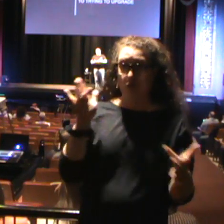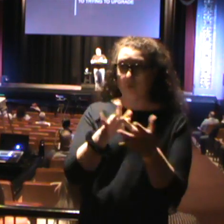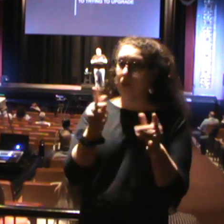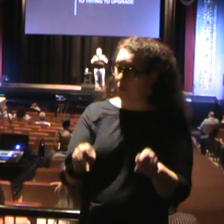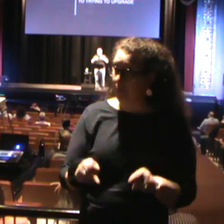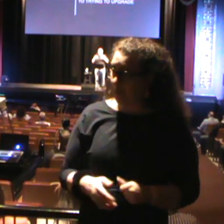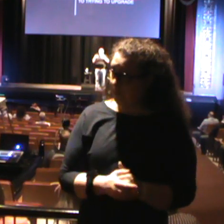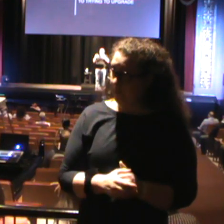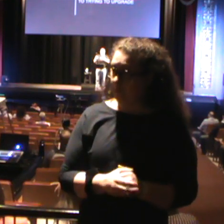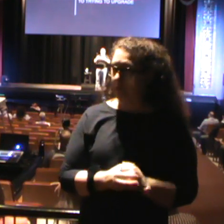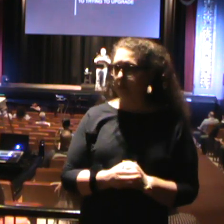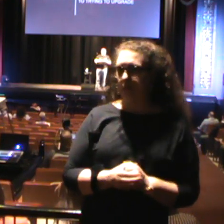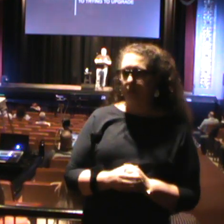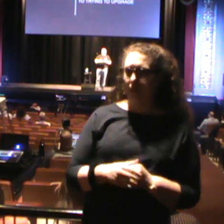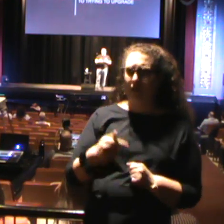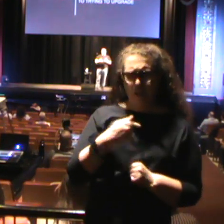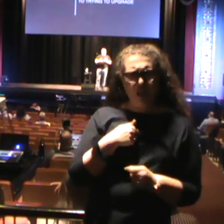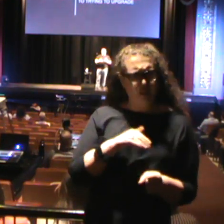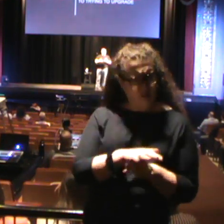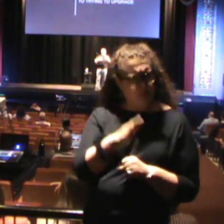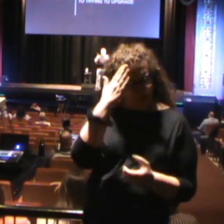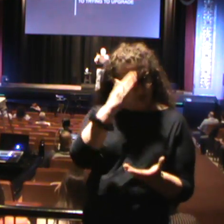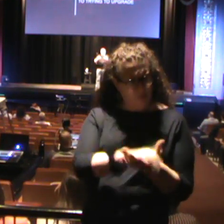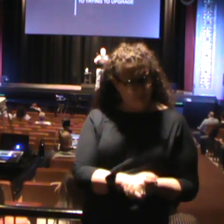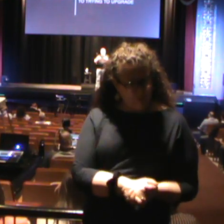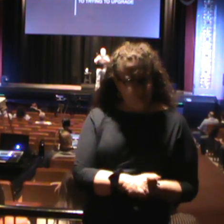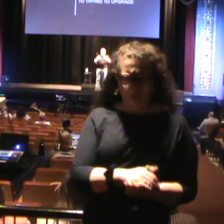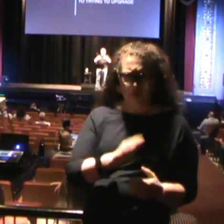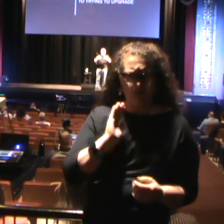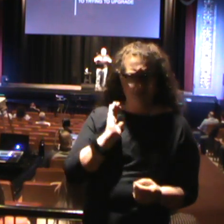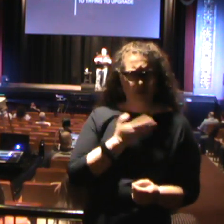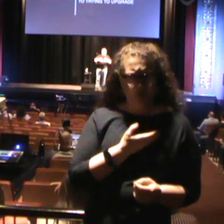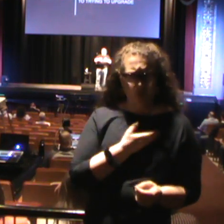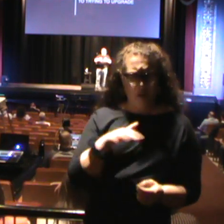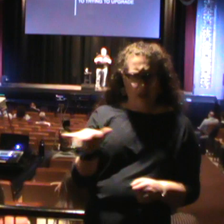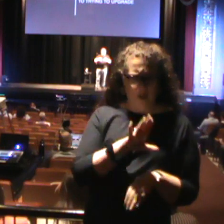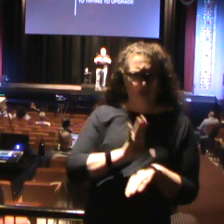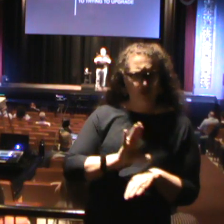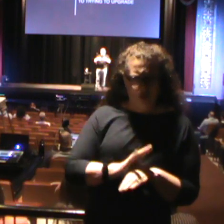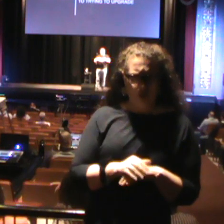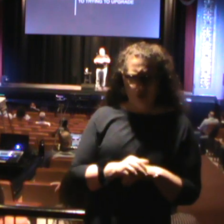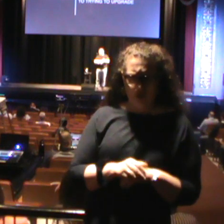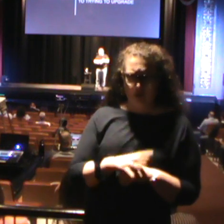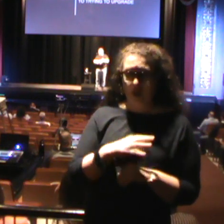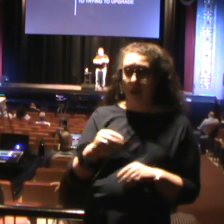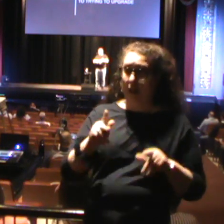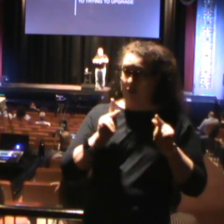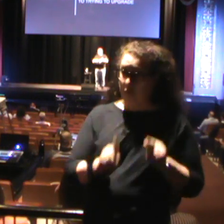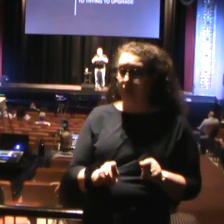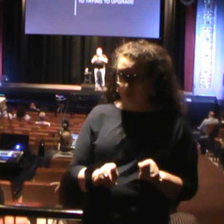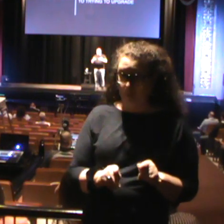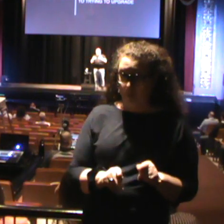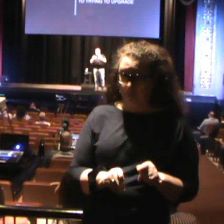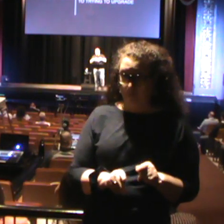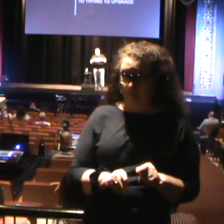things to reach people. Now, I fully believe that we, as a church, and as human beings,